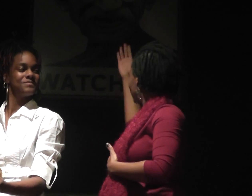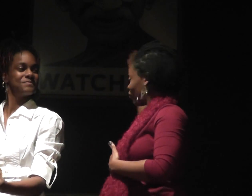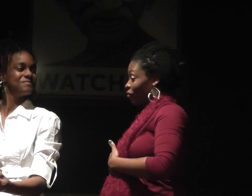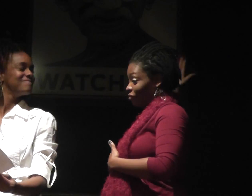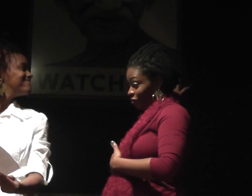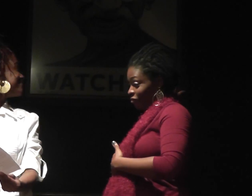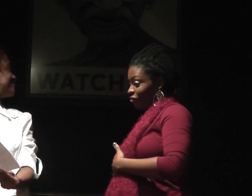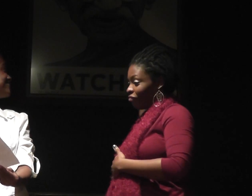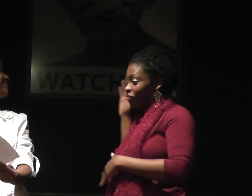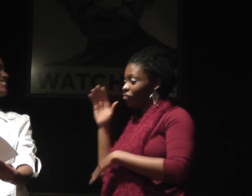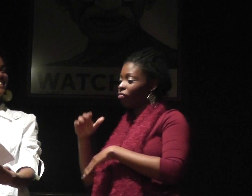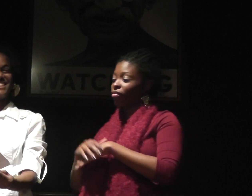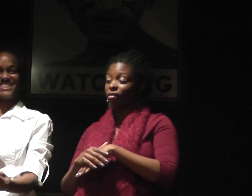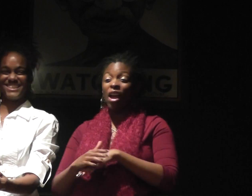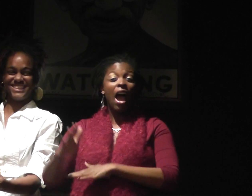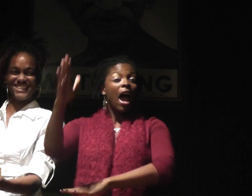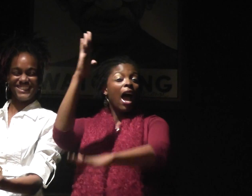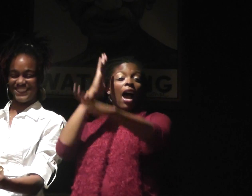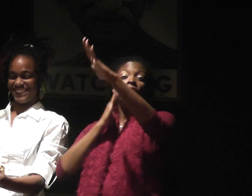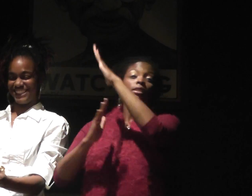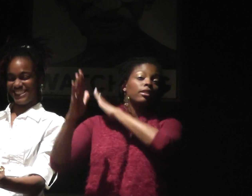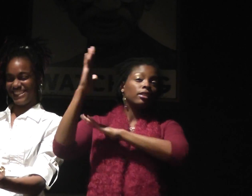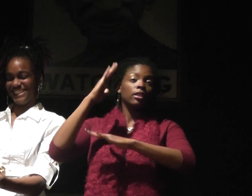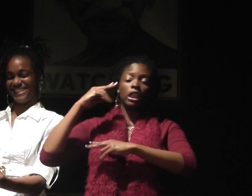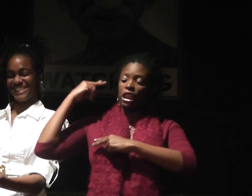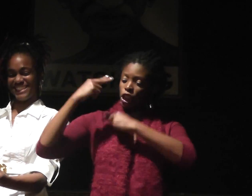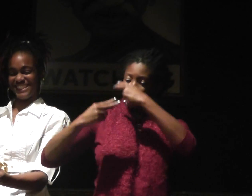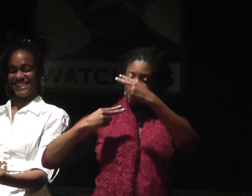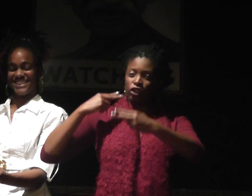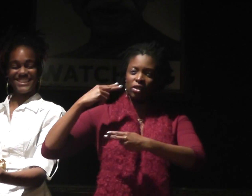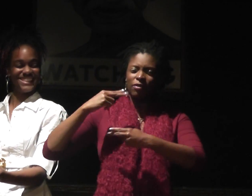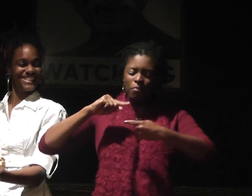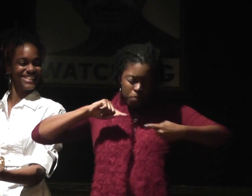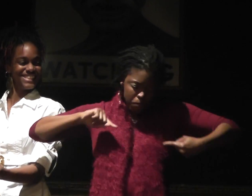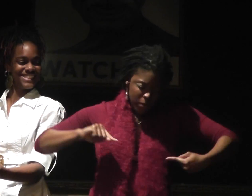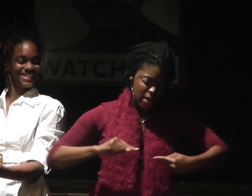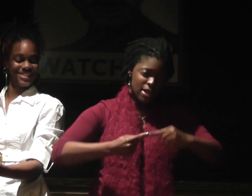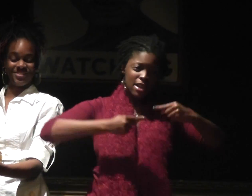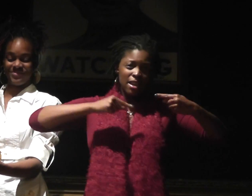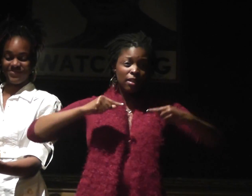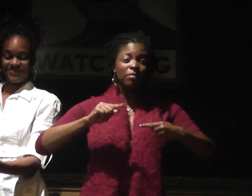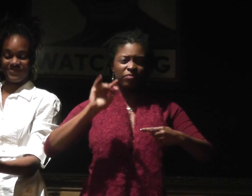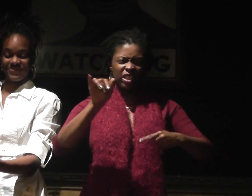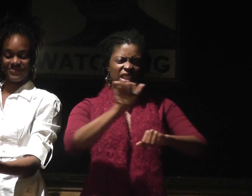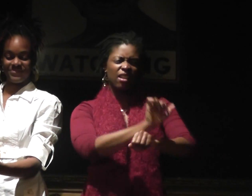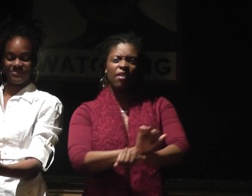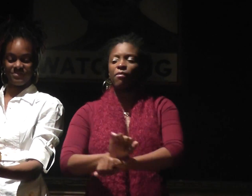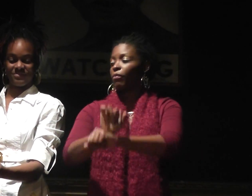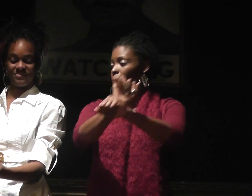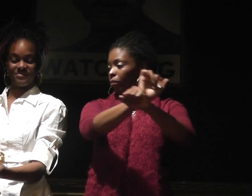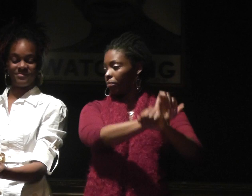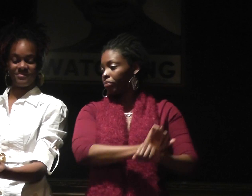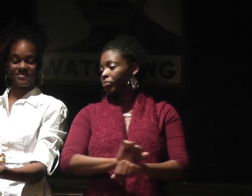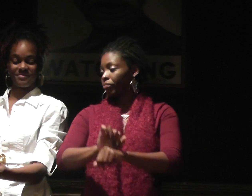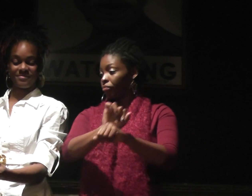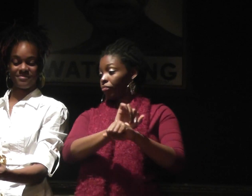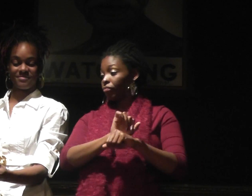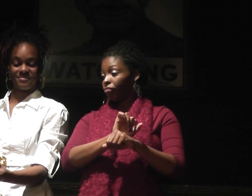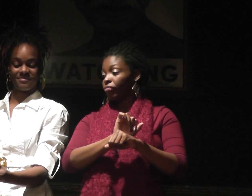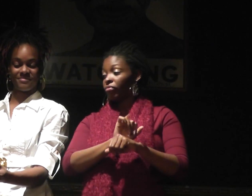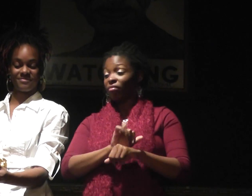Remindance of all of the good times, all of the people and all of our ancestors. All of the pain